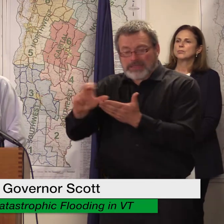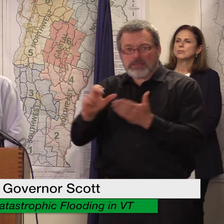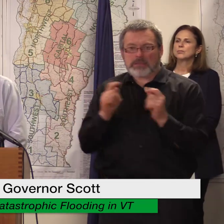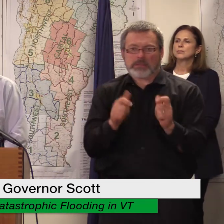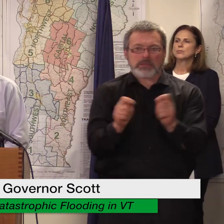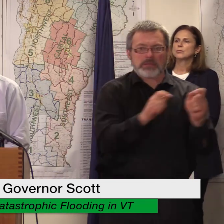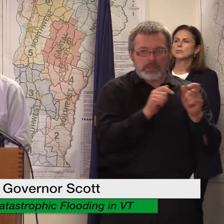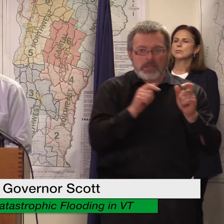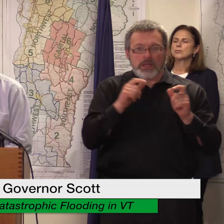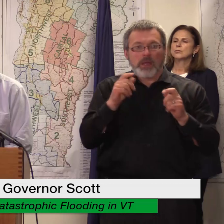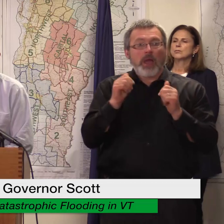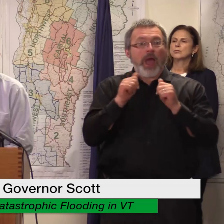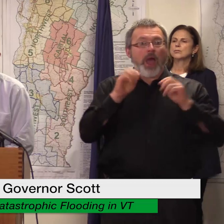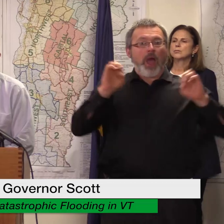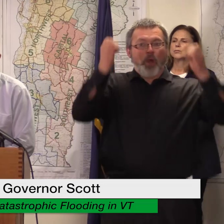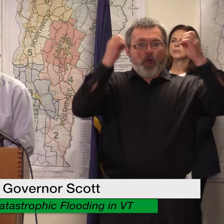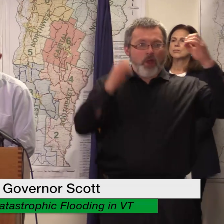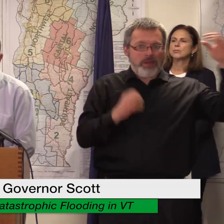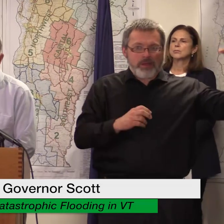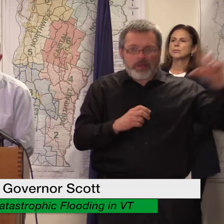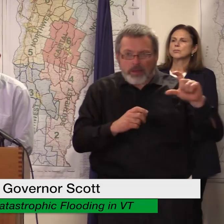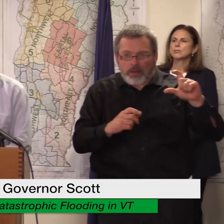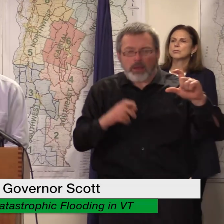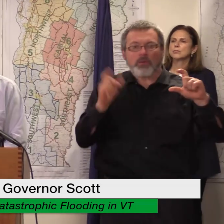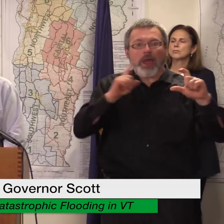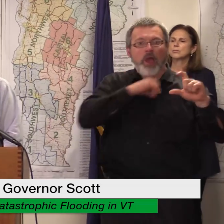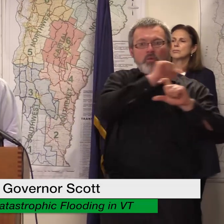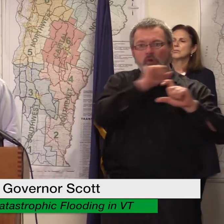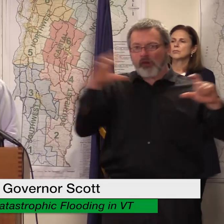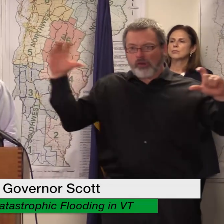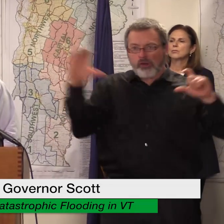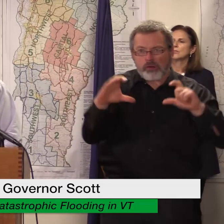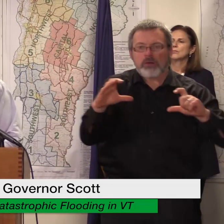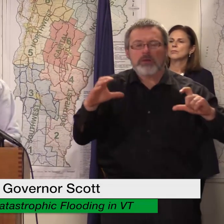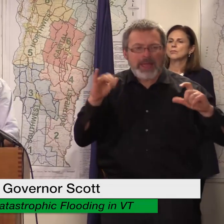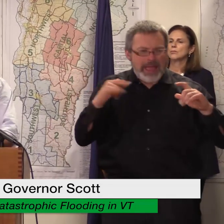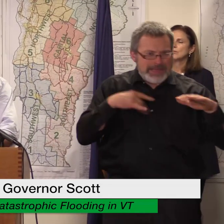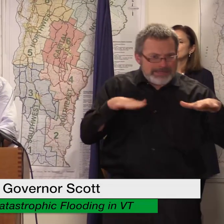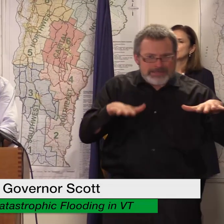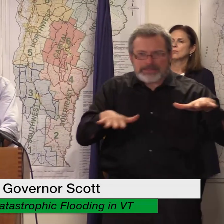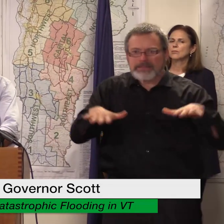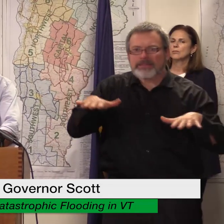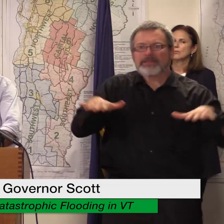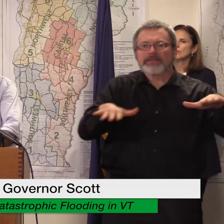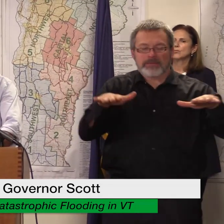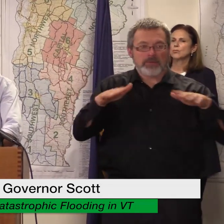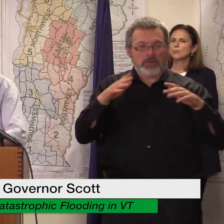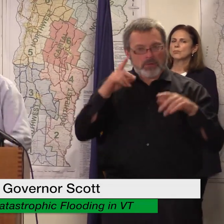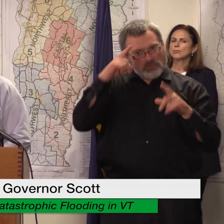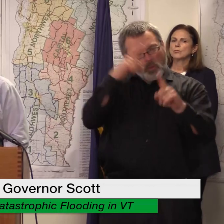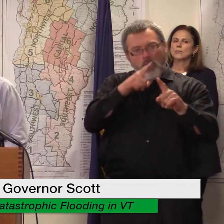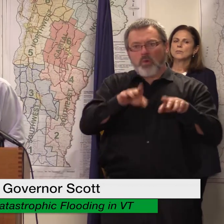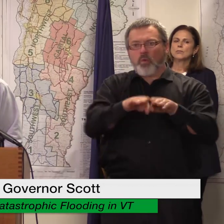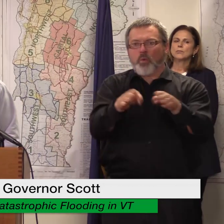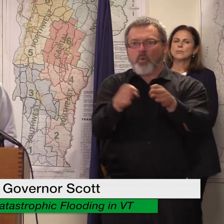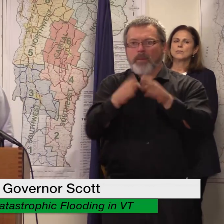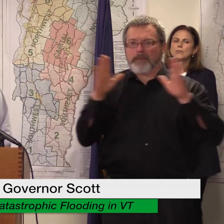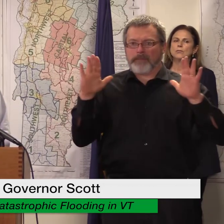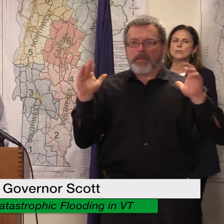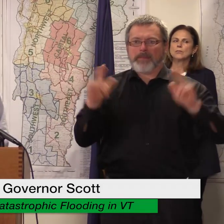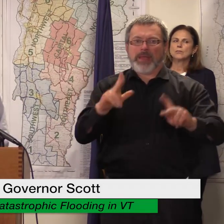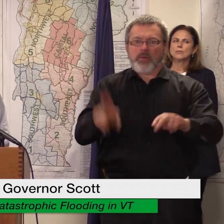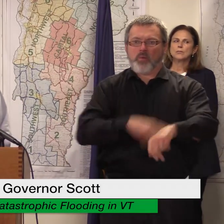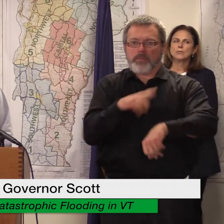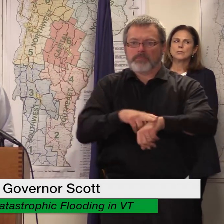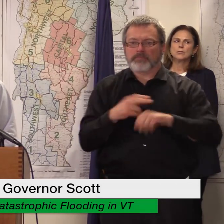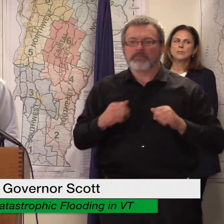to get people back to work and the doors of businesses back open because that's the goal this funding is